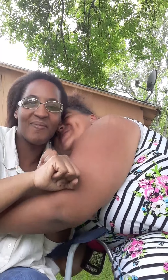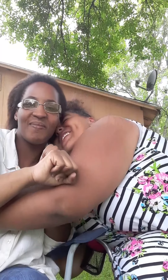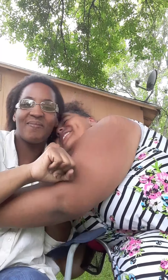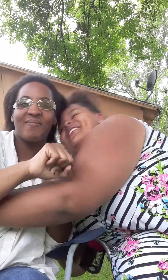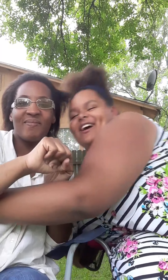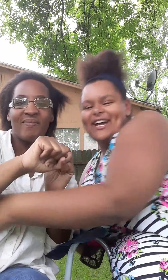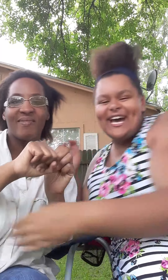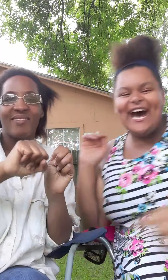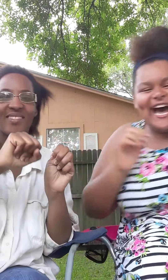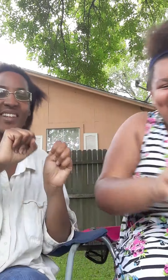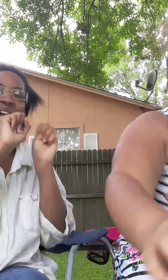ever get it.